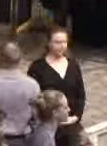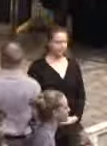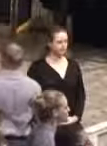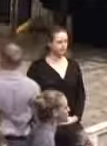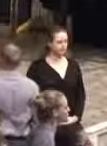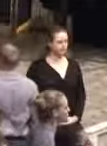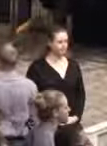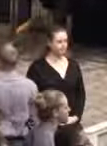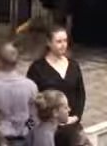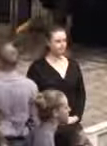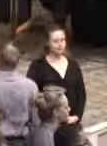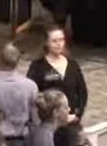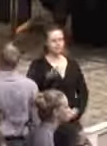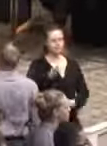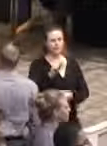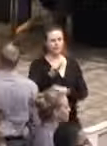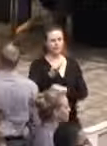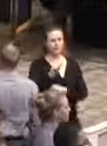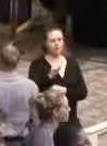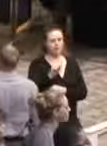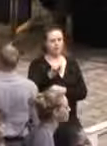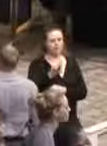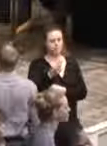Kara Broadwell.